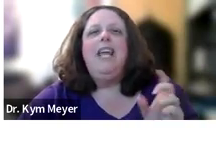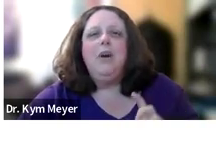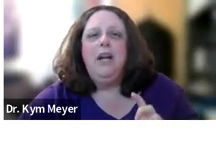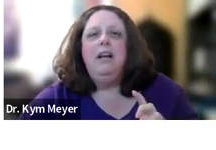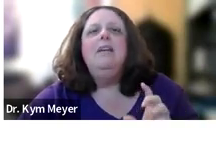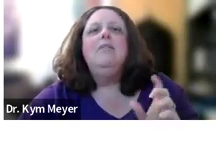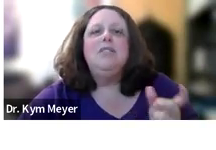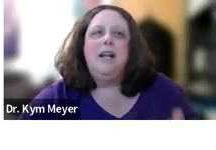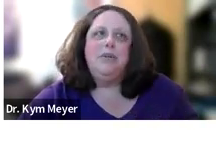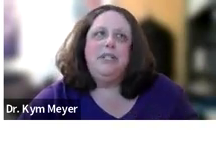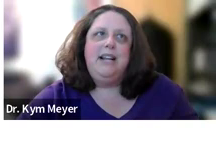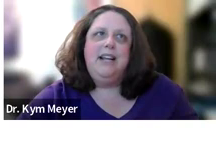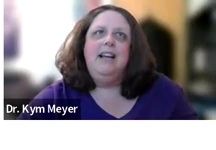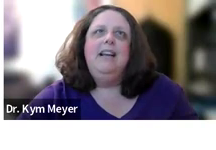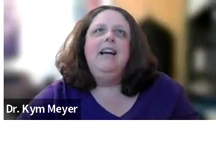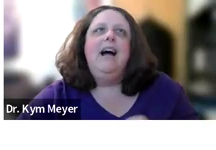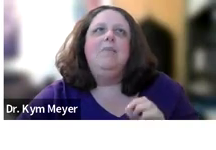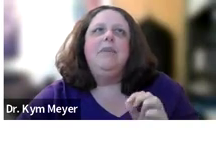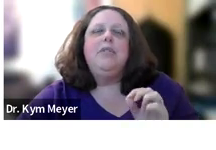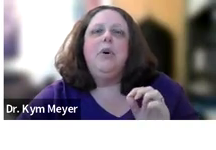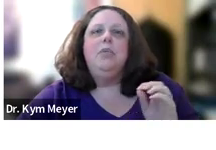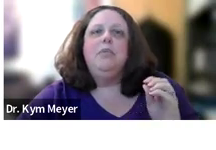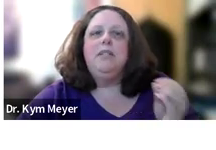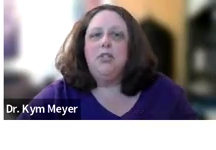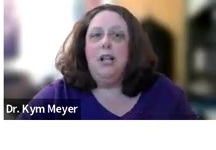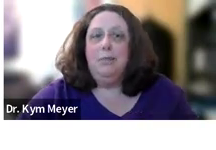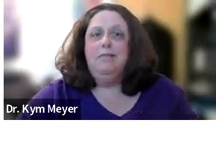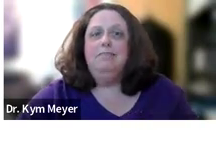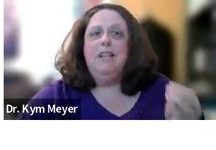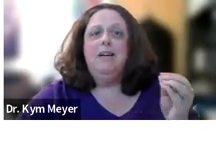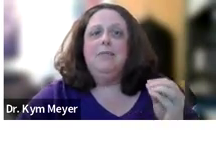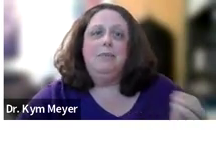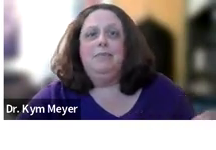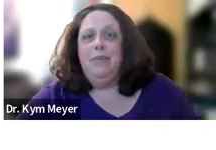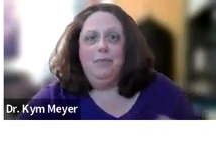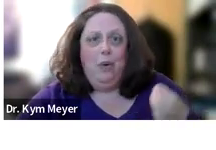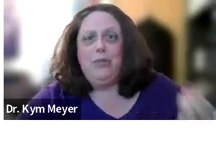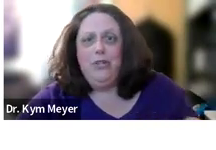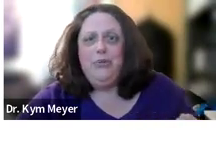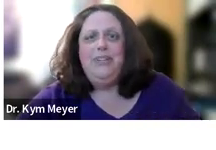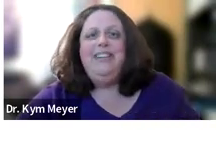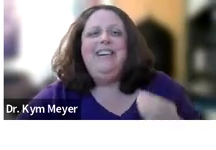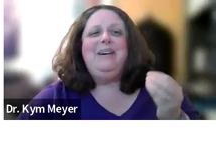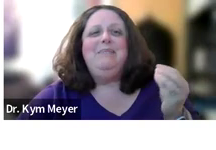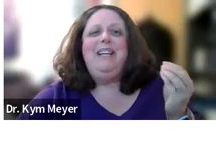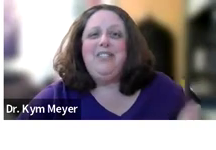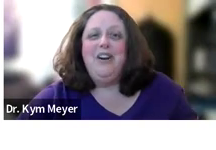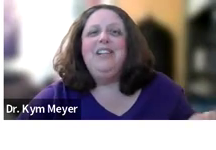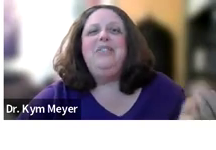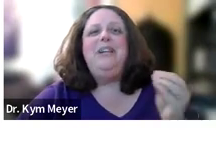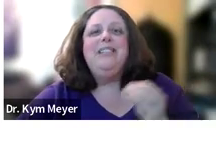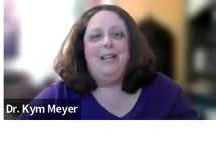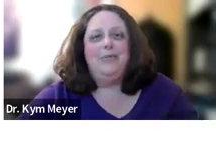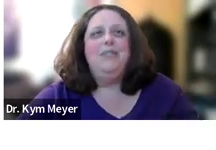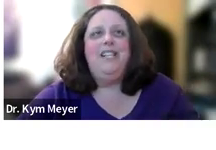example of hearing versus understanding. So this is Charlie Brown from the old cartoon. He is